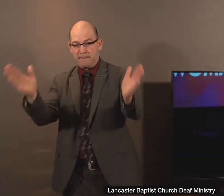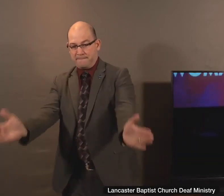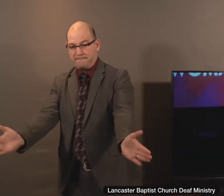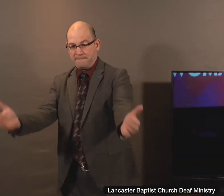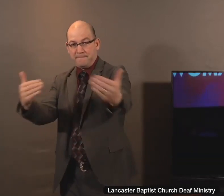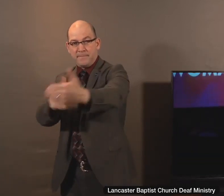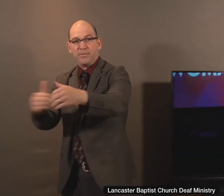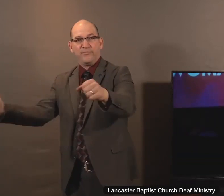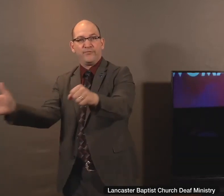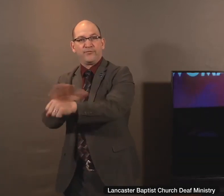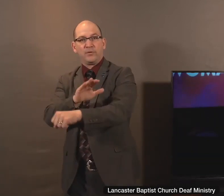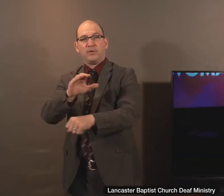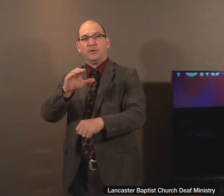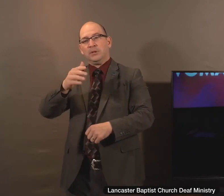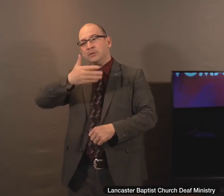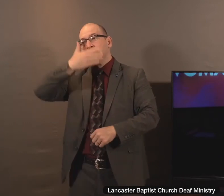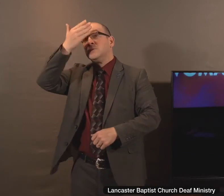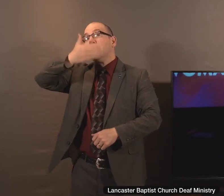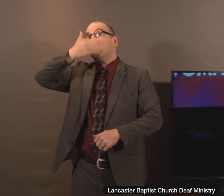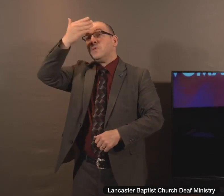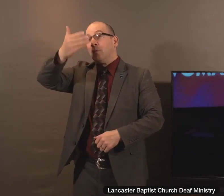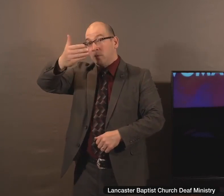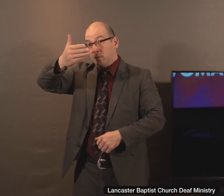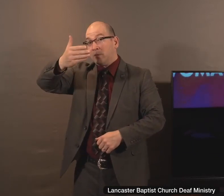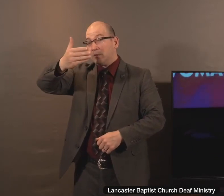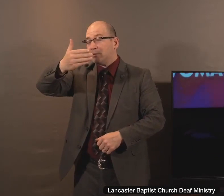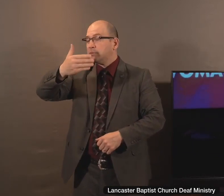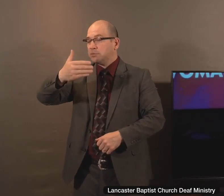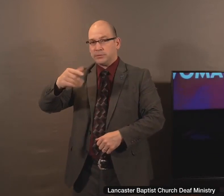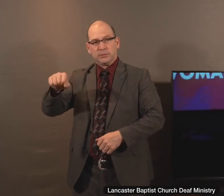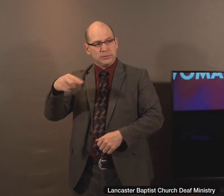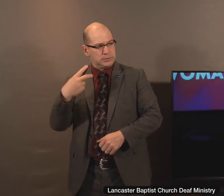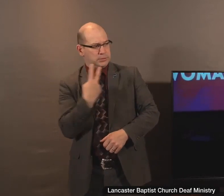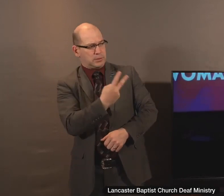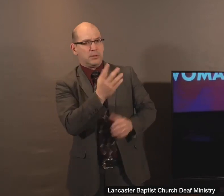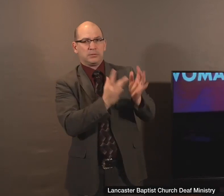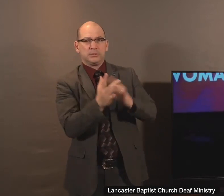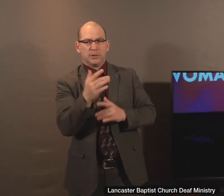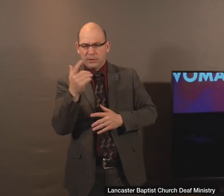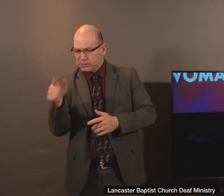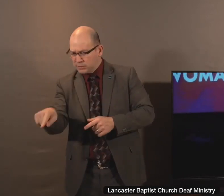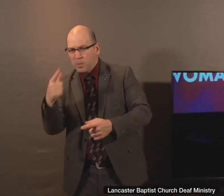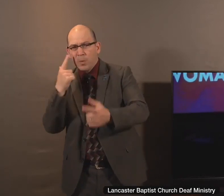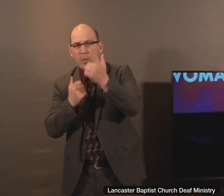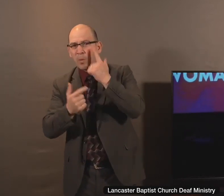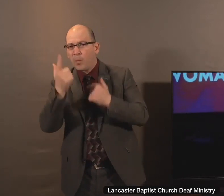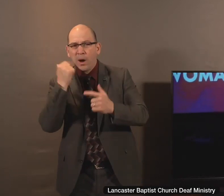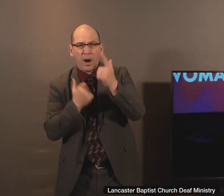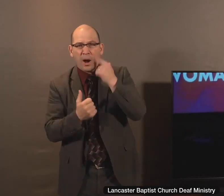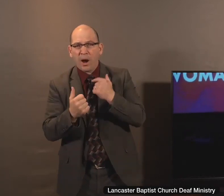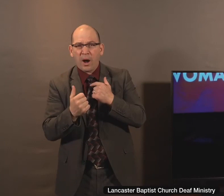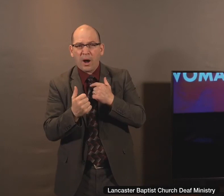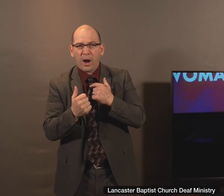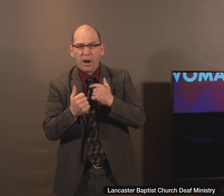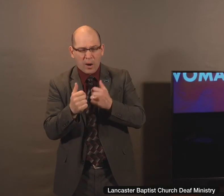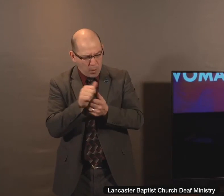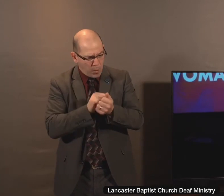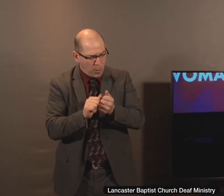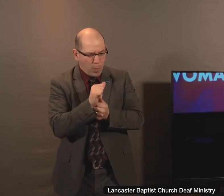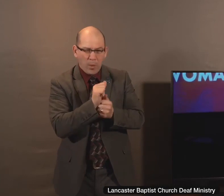filled with ointment. And when she saw Jesus, the son of God, she wept. She wept so much that she washed his feet with her